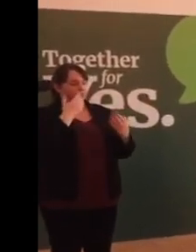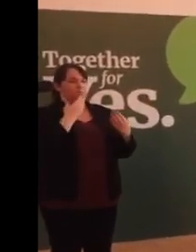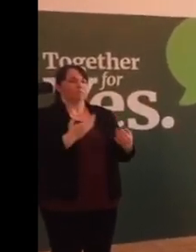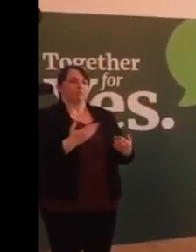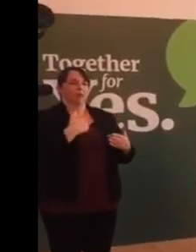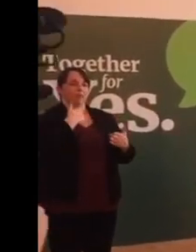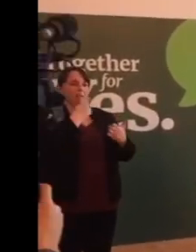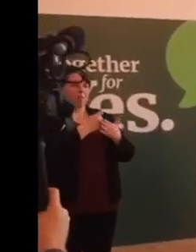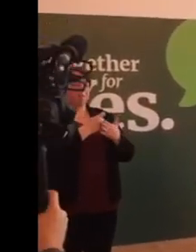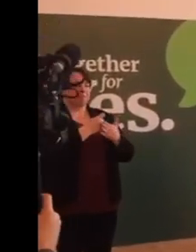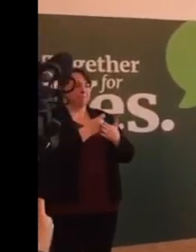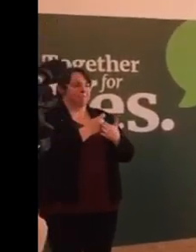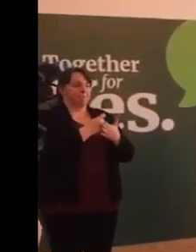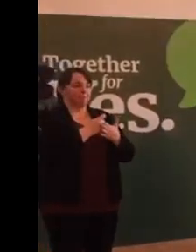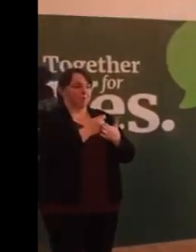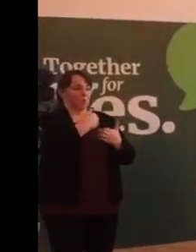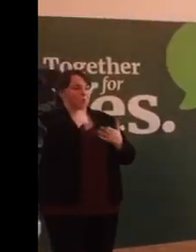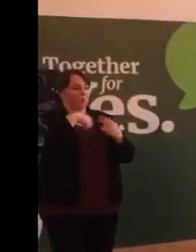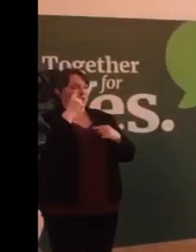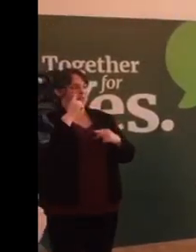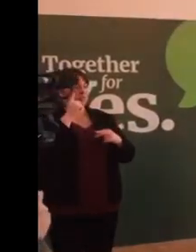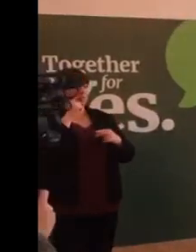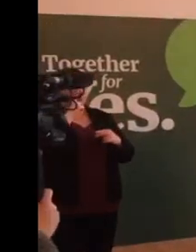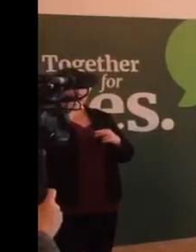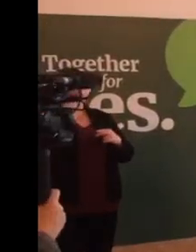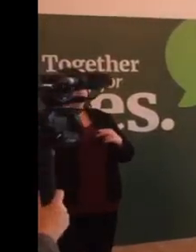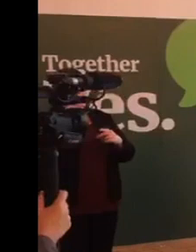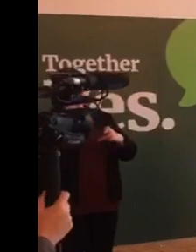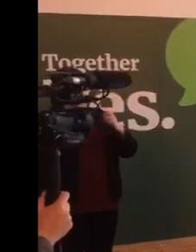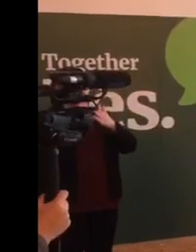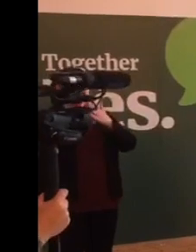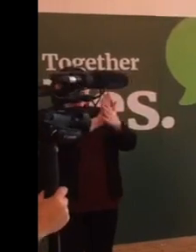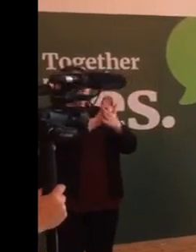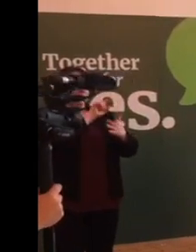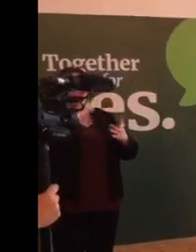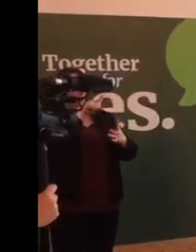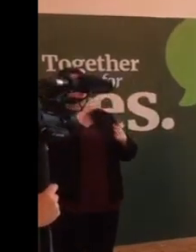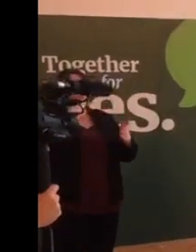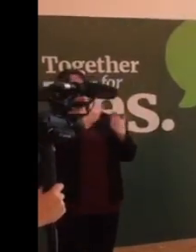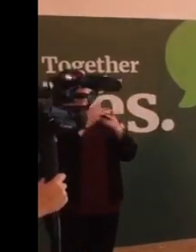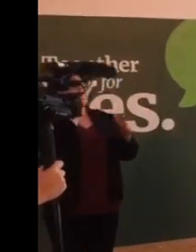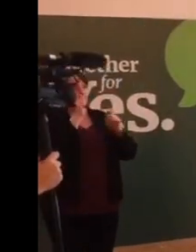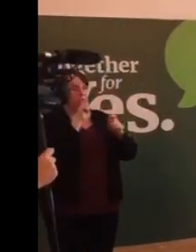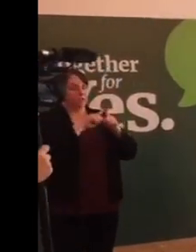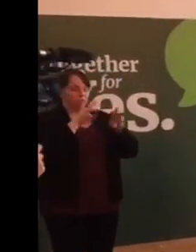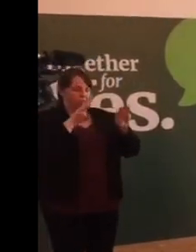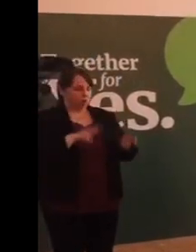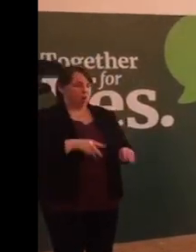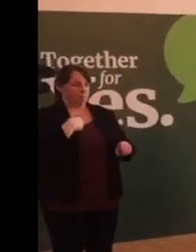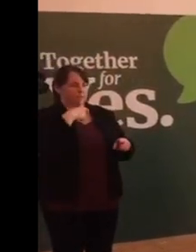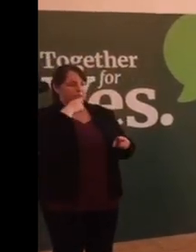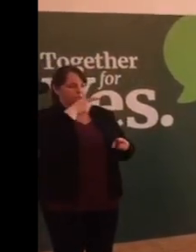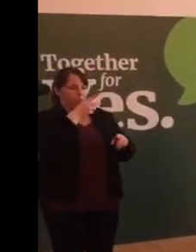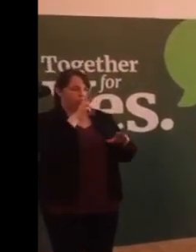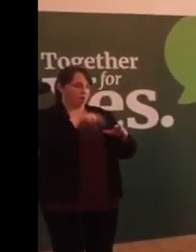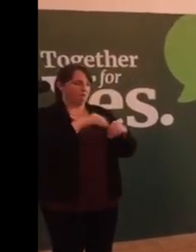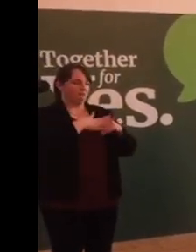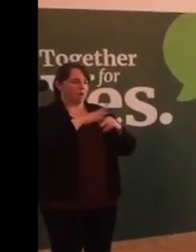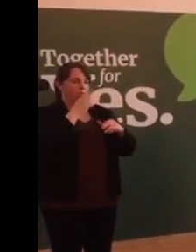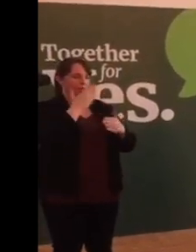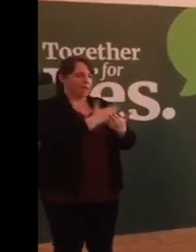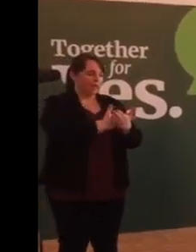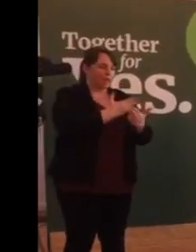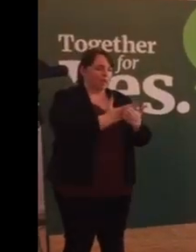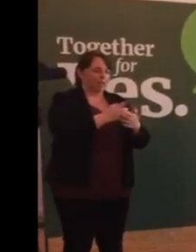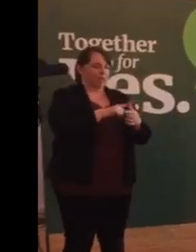we argued that the proposed amendment was wrong for both legal and social reasons and for